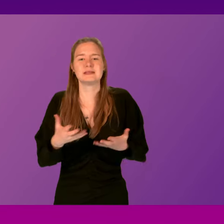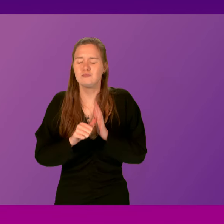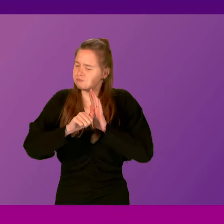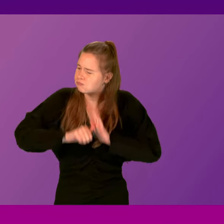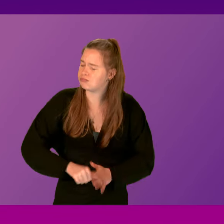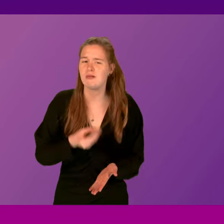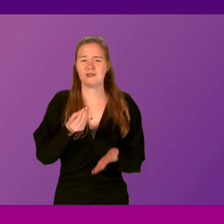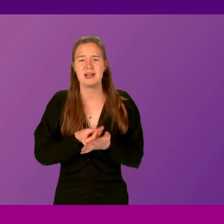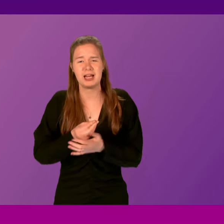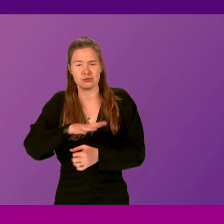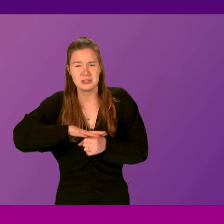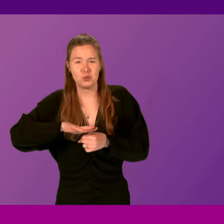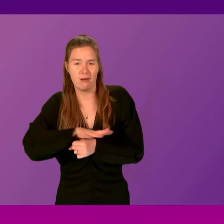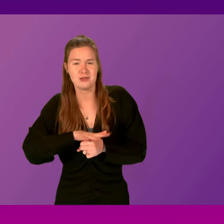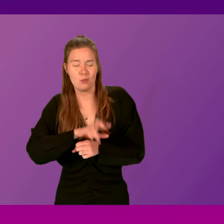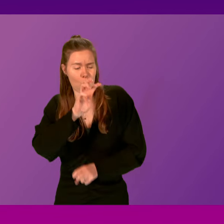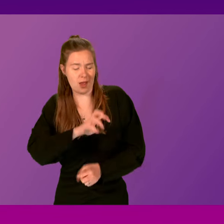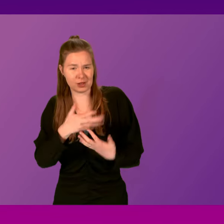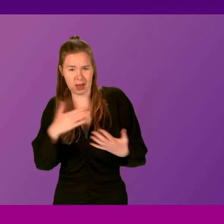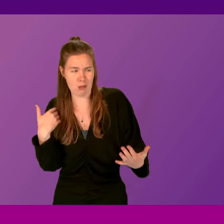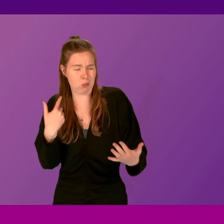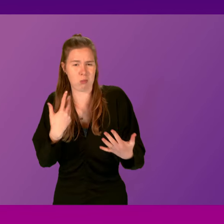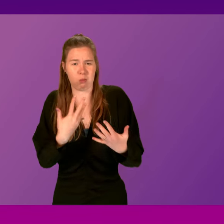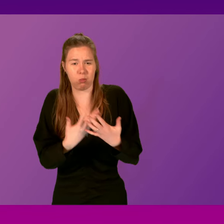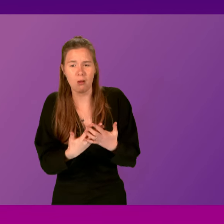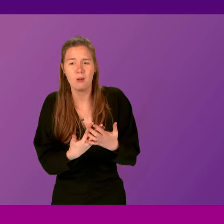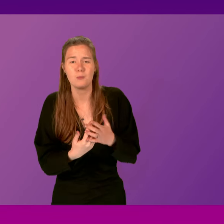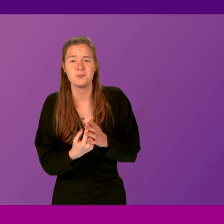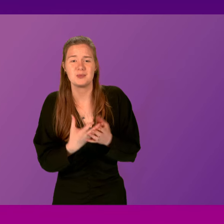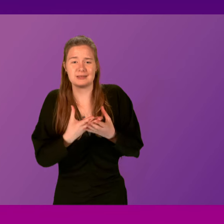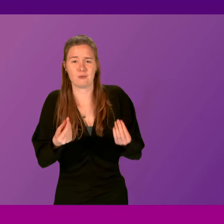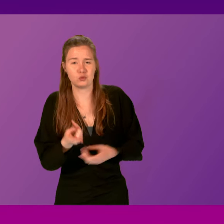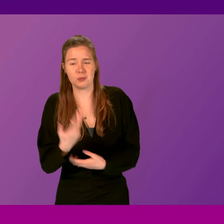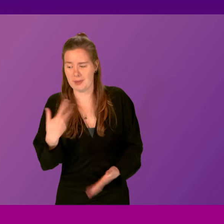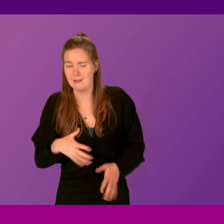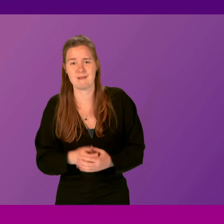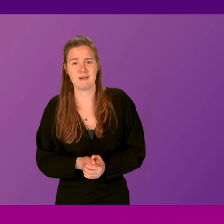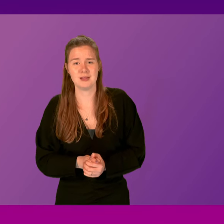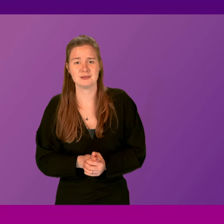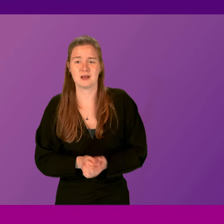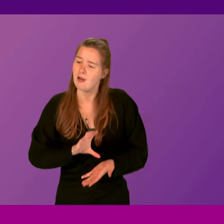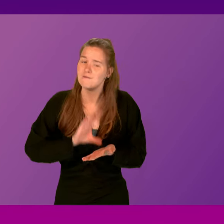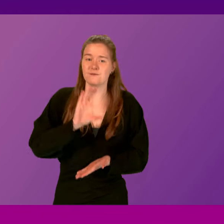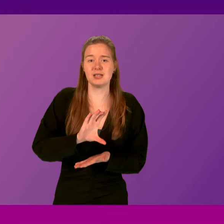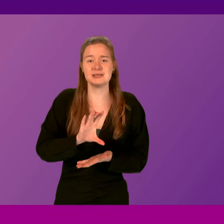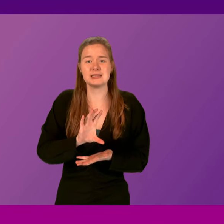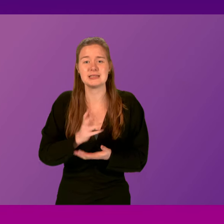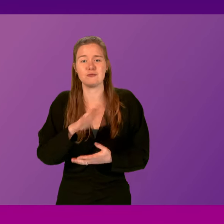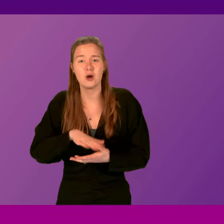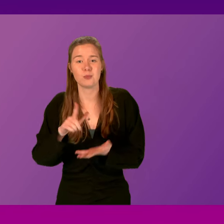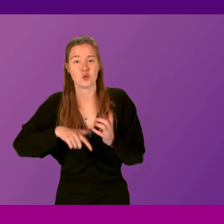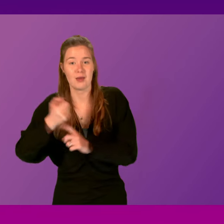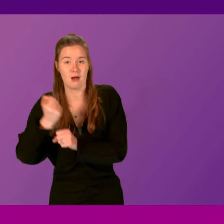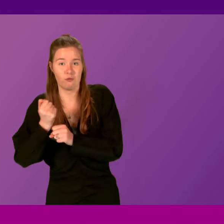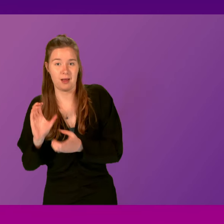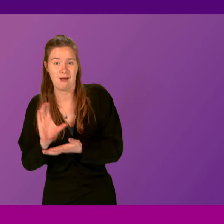financial situation Wales has faced since the start of devolution. Our funding settlement, which comes largely from the UK